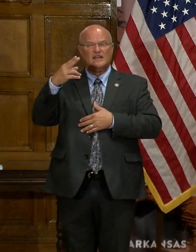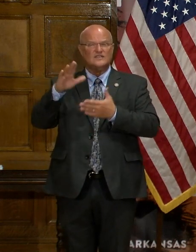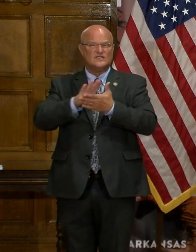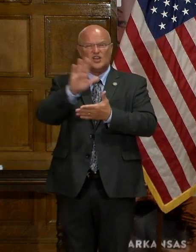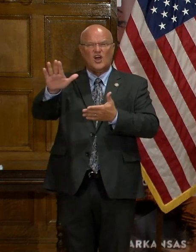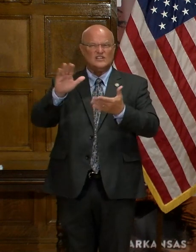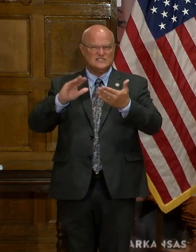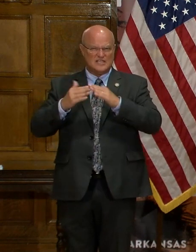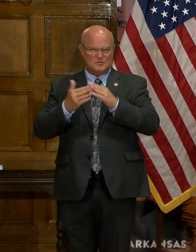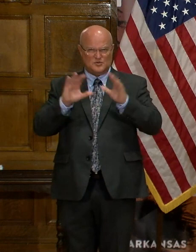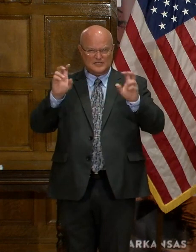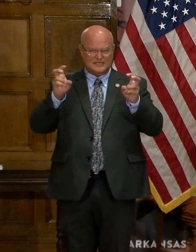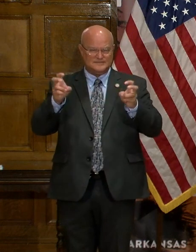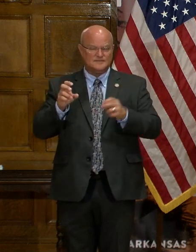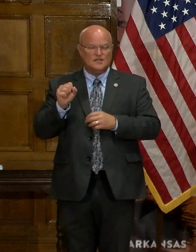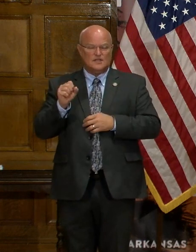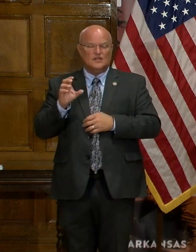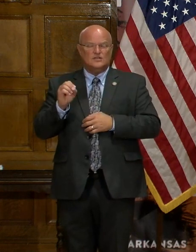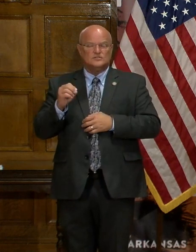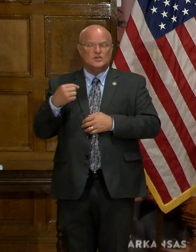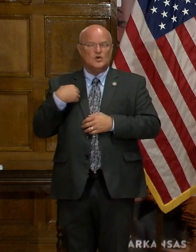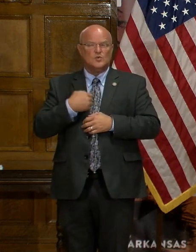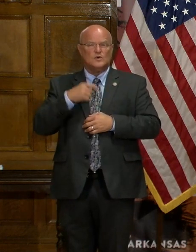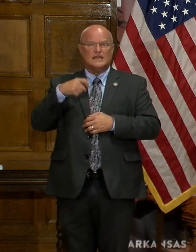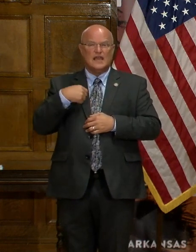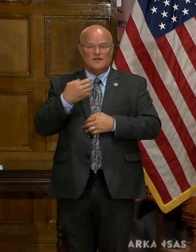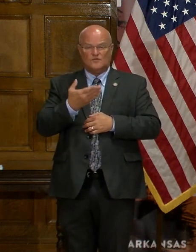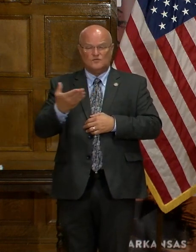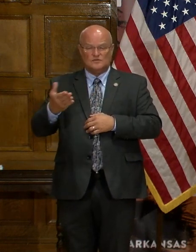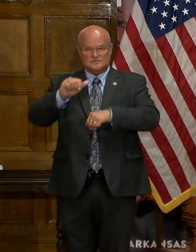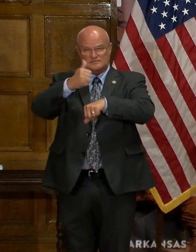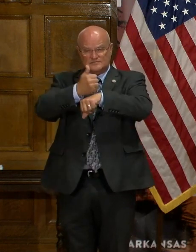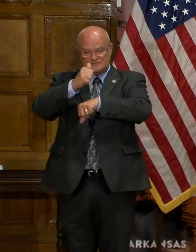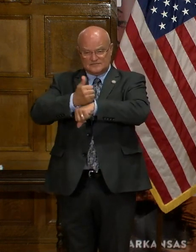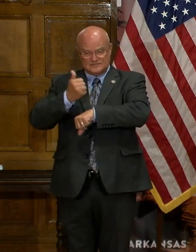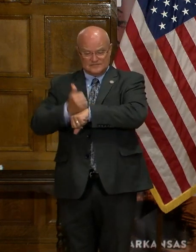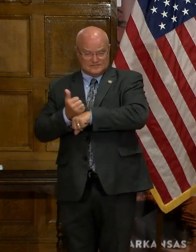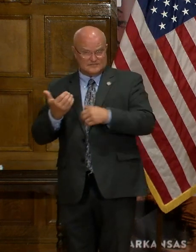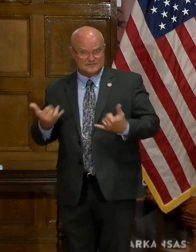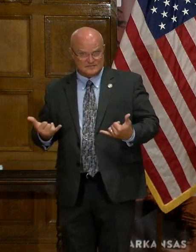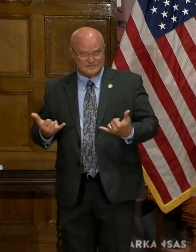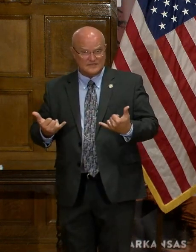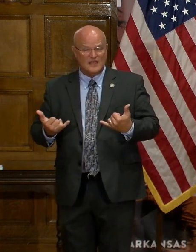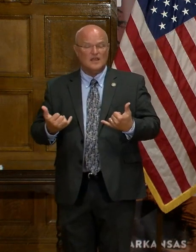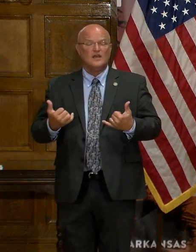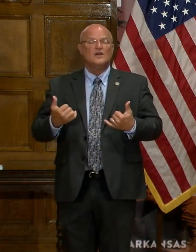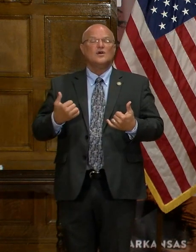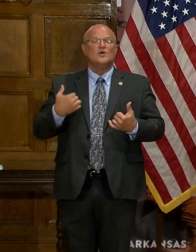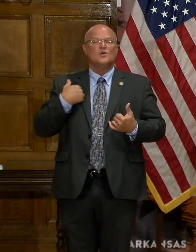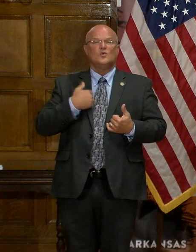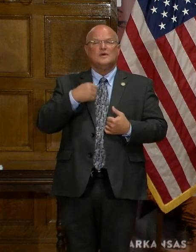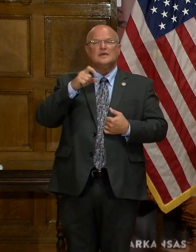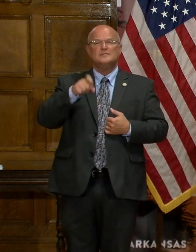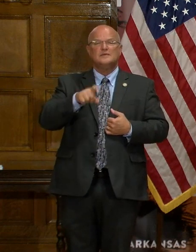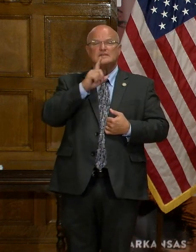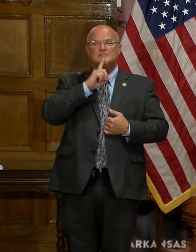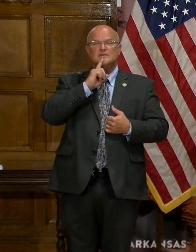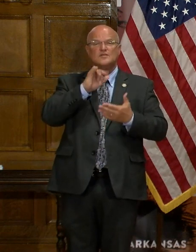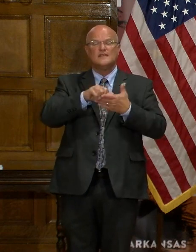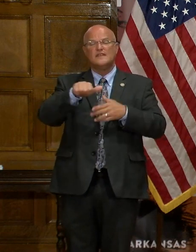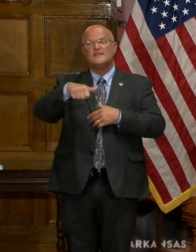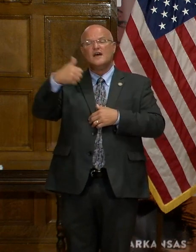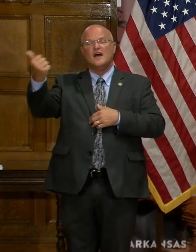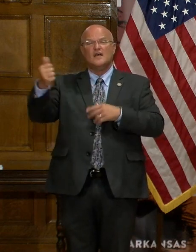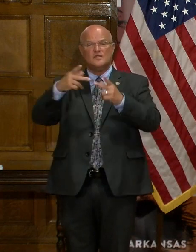community. So, we've got our resources in place, but we want to make sure that the other